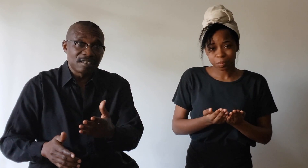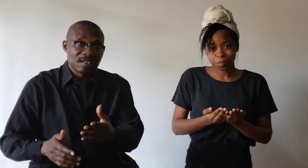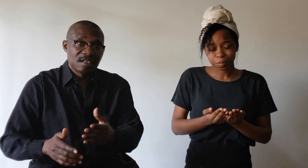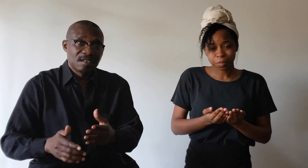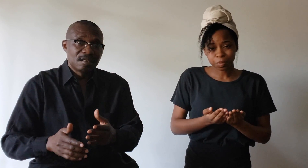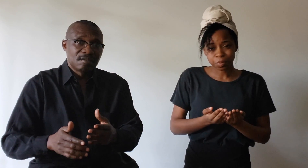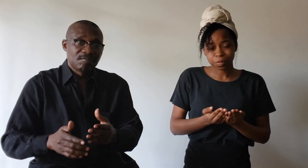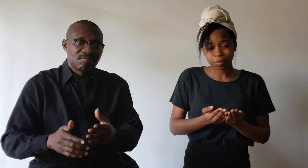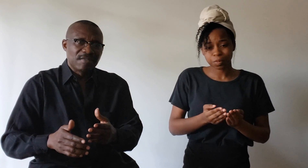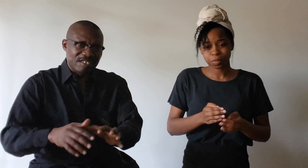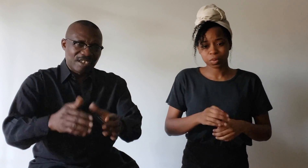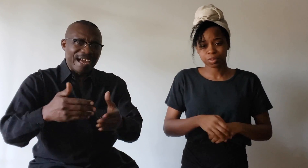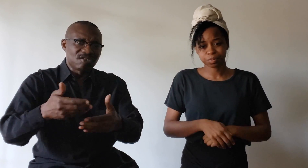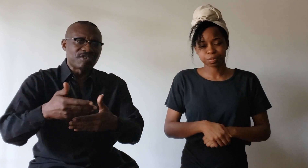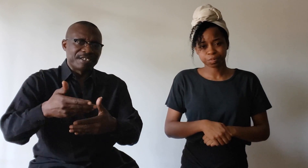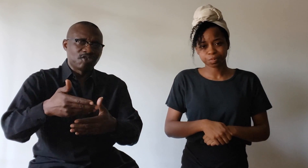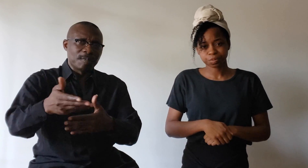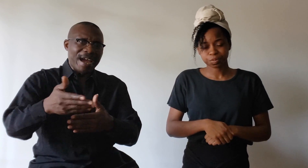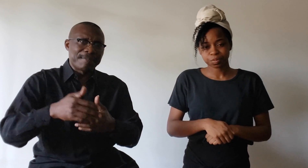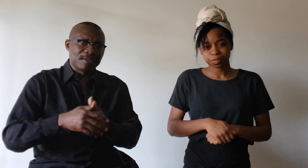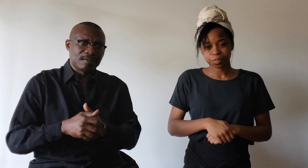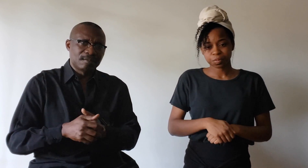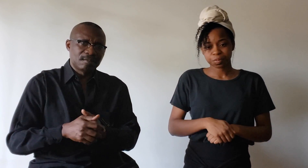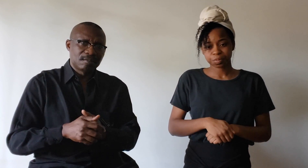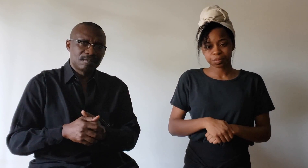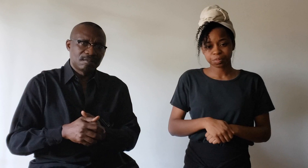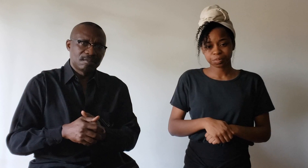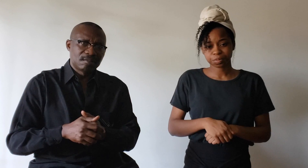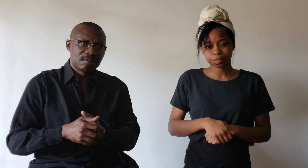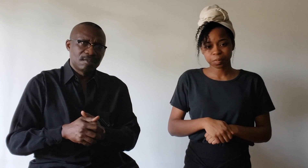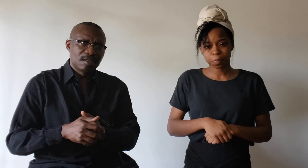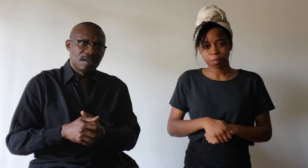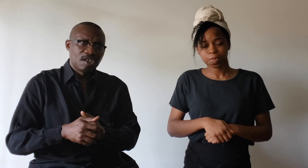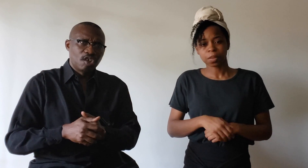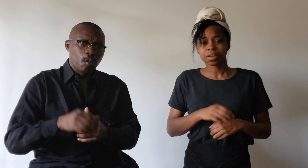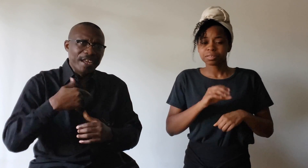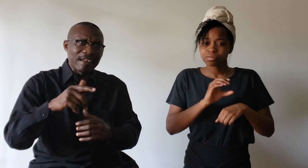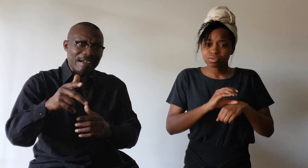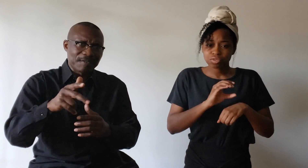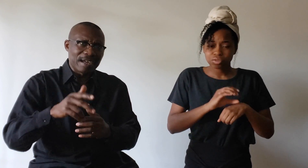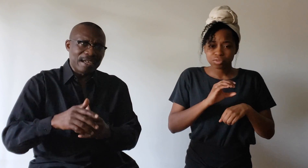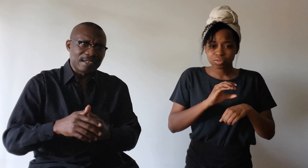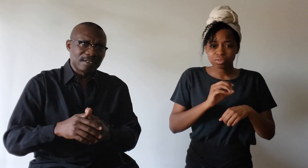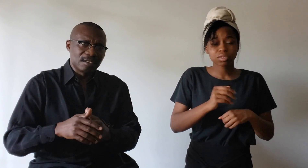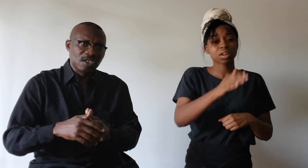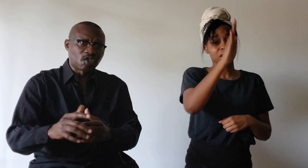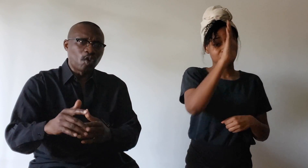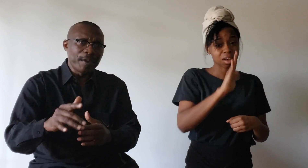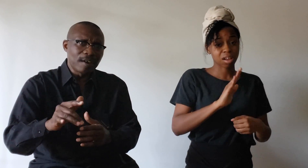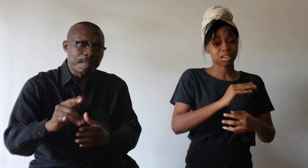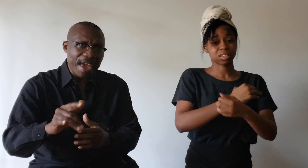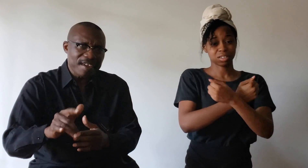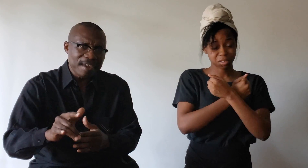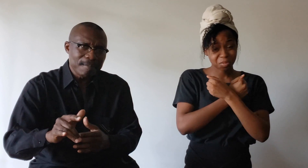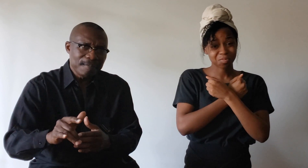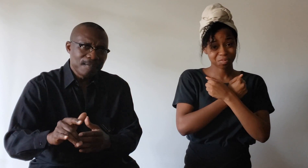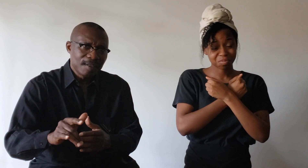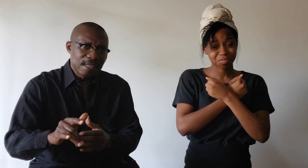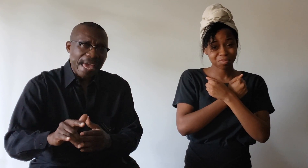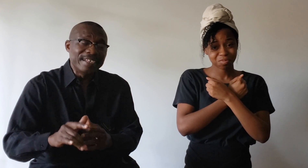is contrary to the Bible. We love God, so we obey Him, and